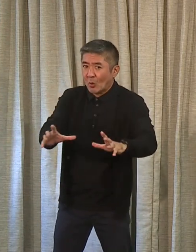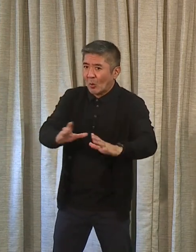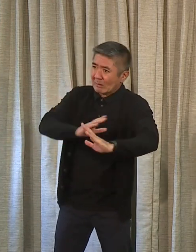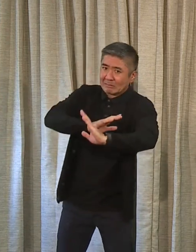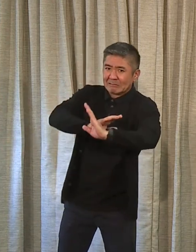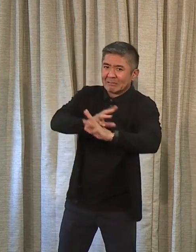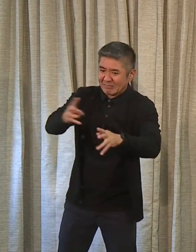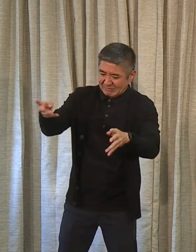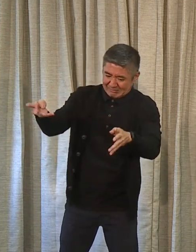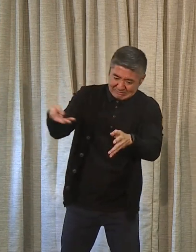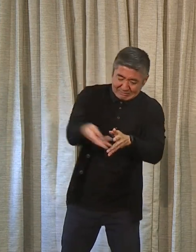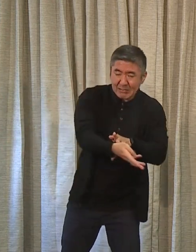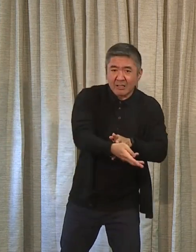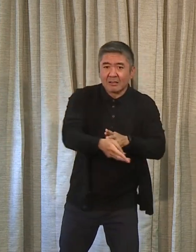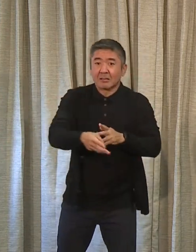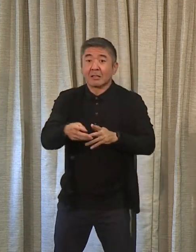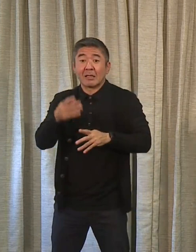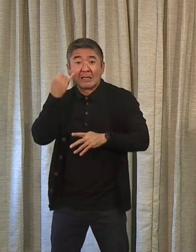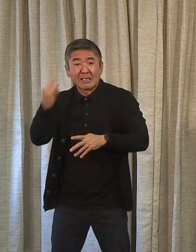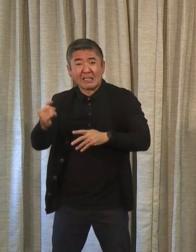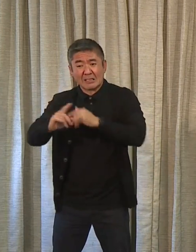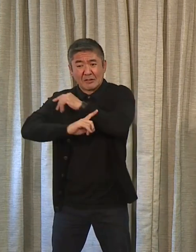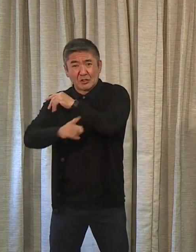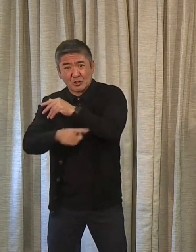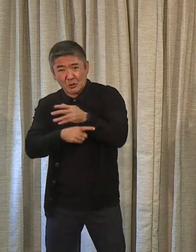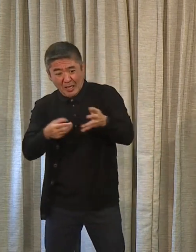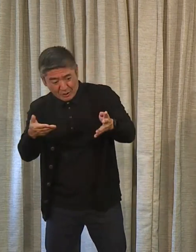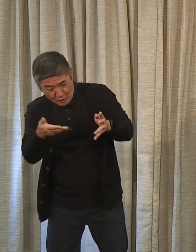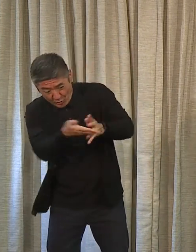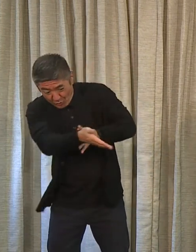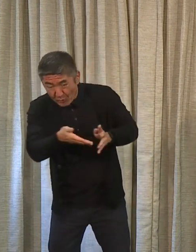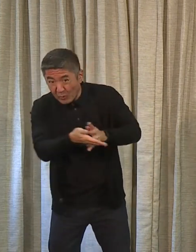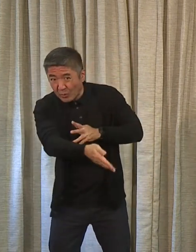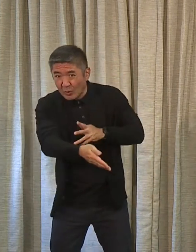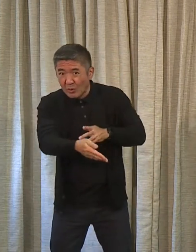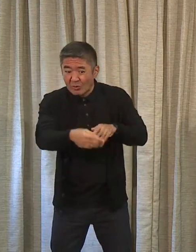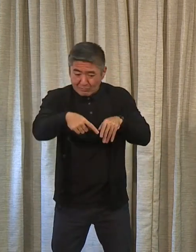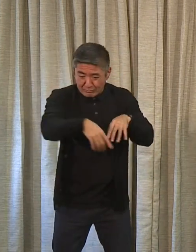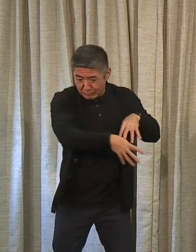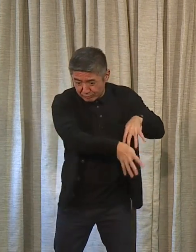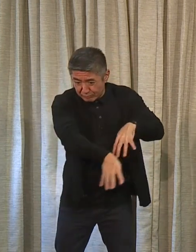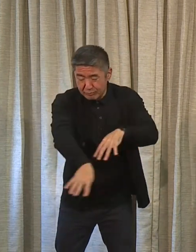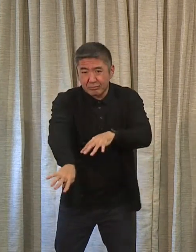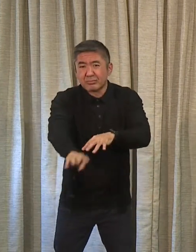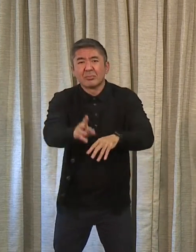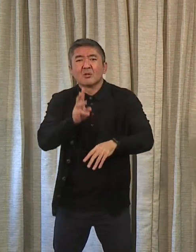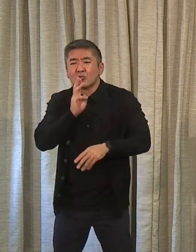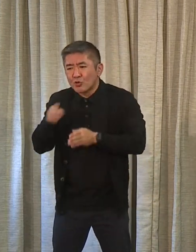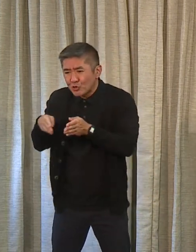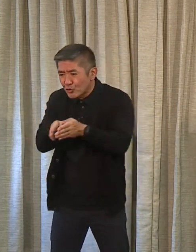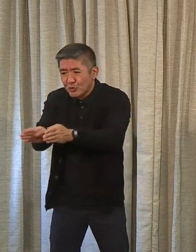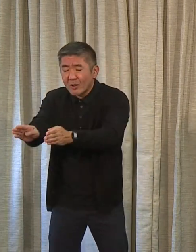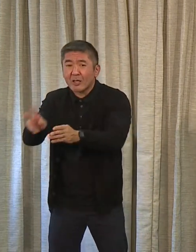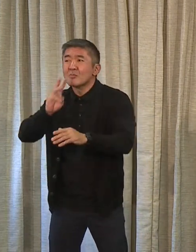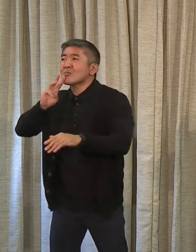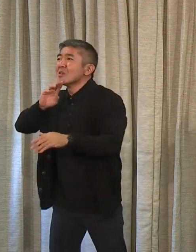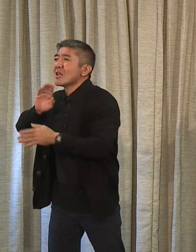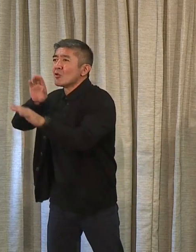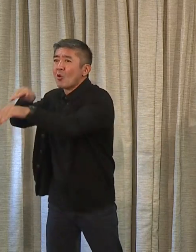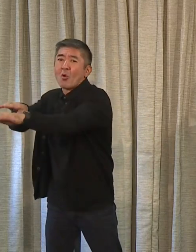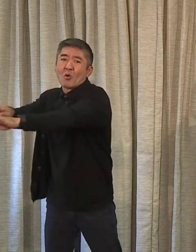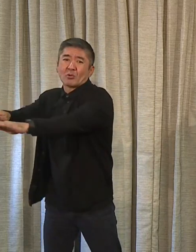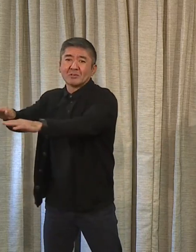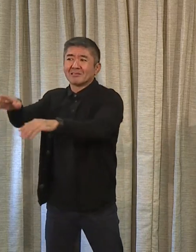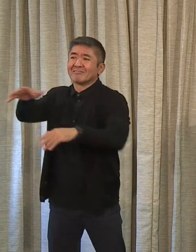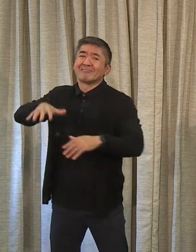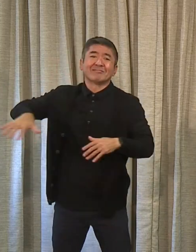storm drain system. Because once things get into the storm drain system, they go straight into the streams and into the ocean. There's no treatment plant at